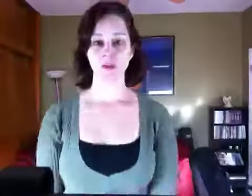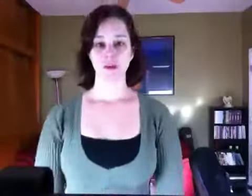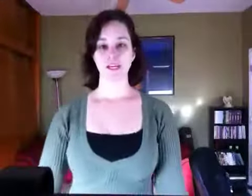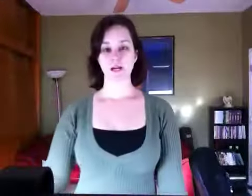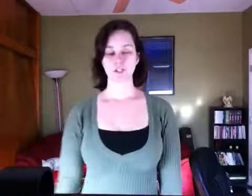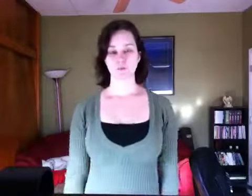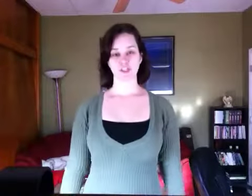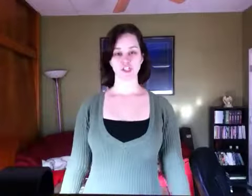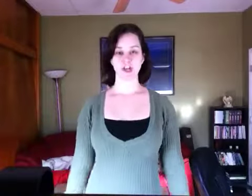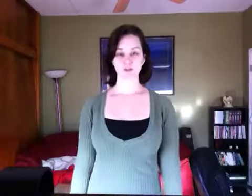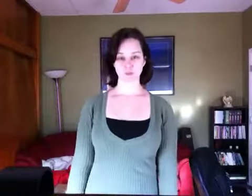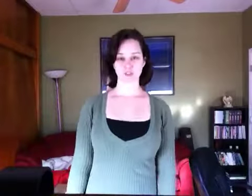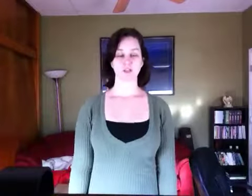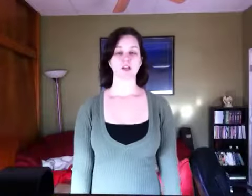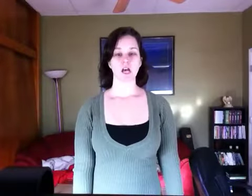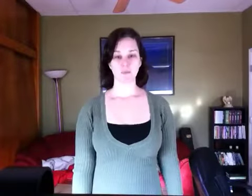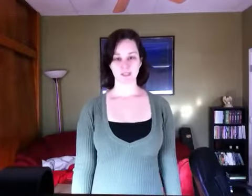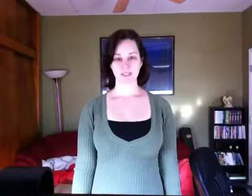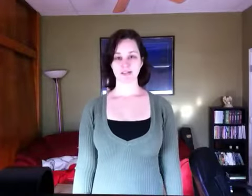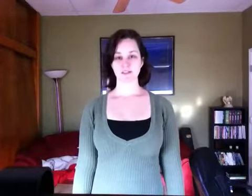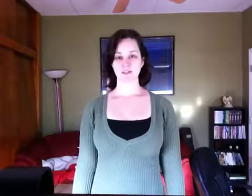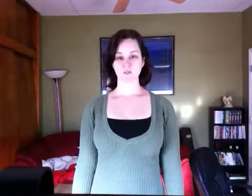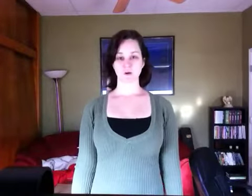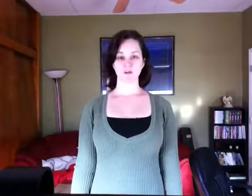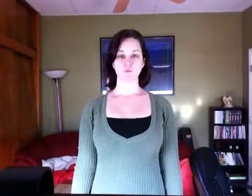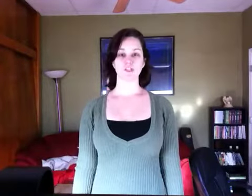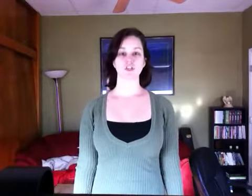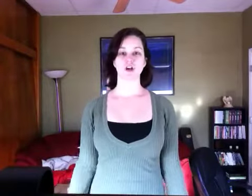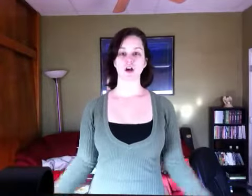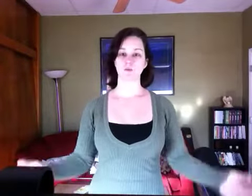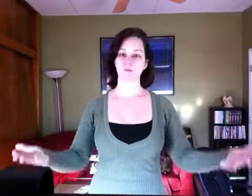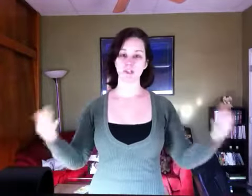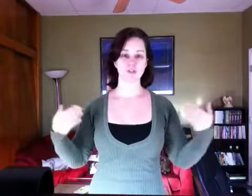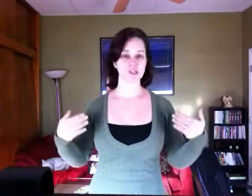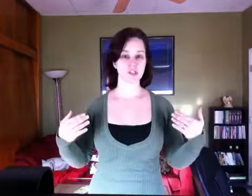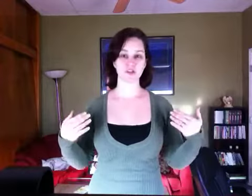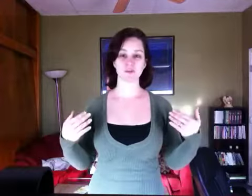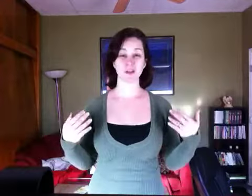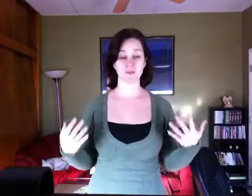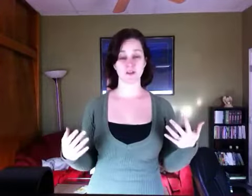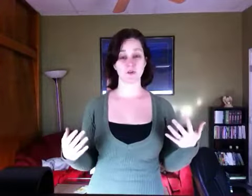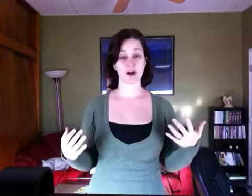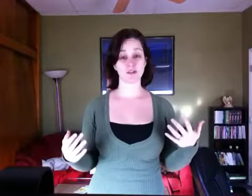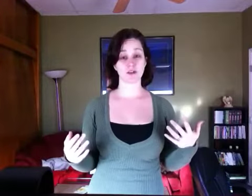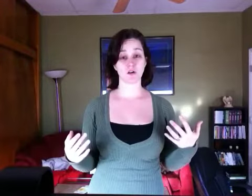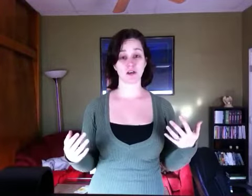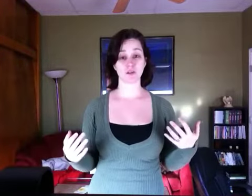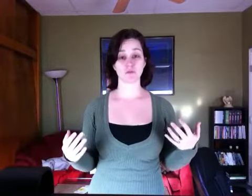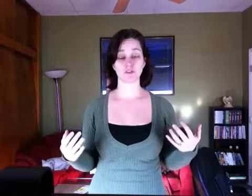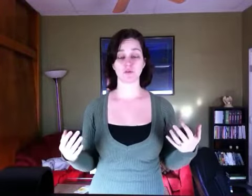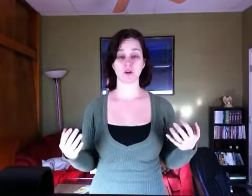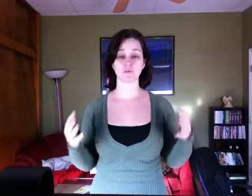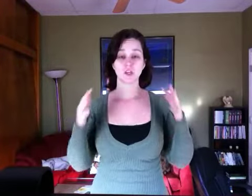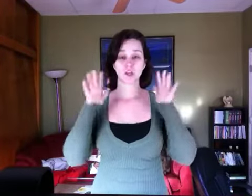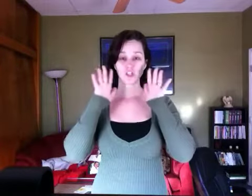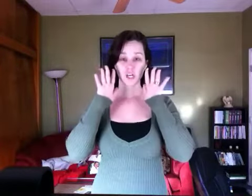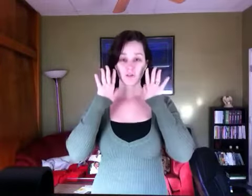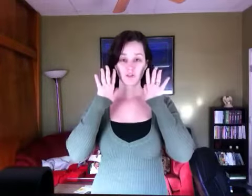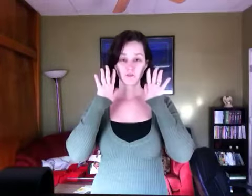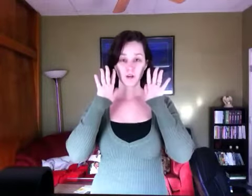Okay, now we're doing shout. A couple of signs in this one, which we used to use, but it's been a while, so go ahead and review them. Shout to the Lord